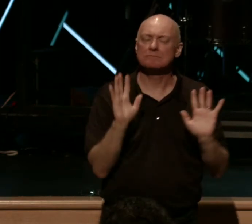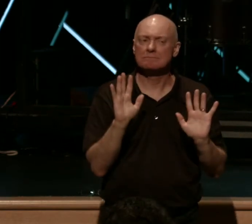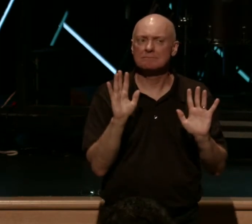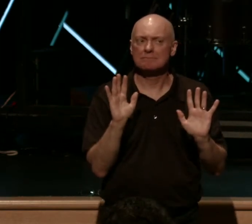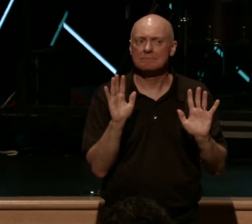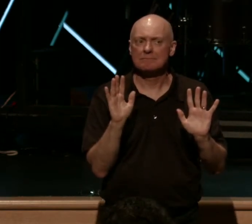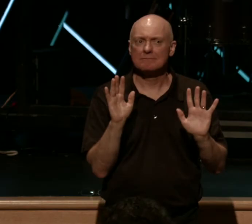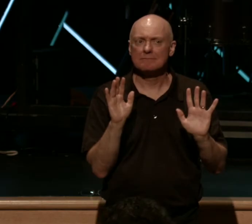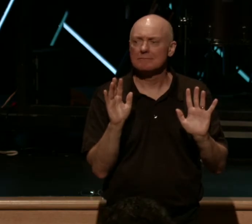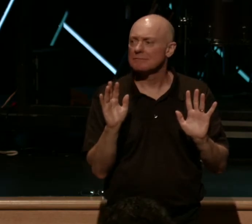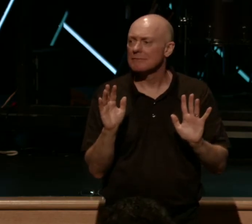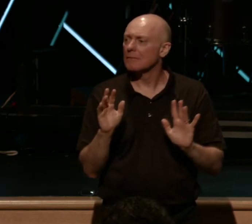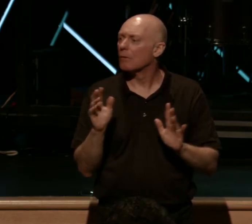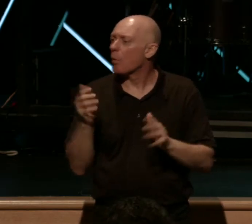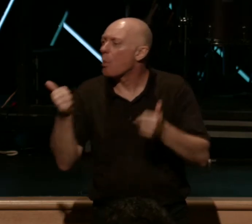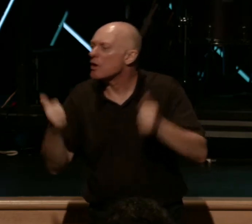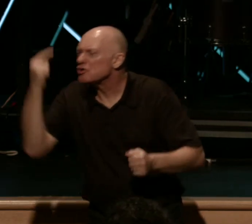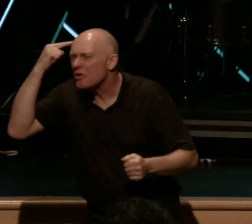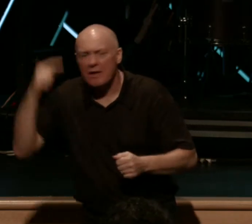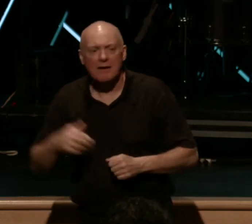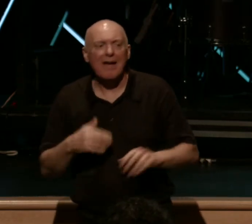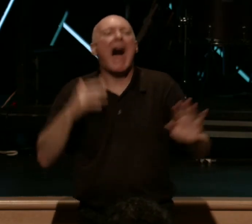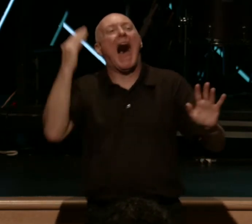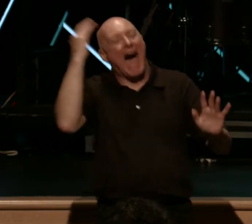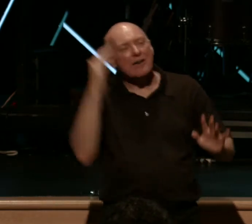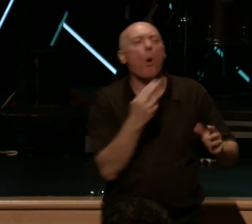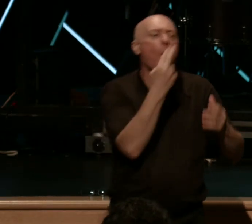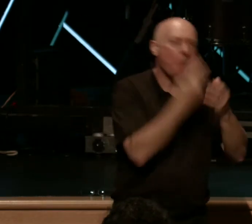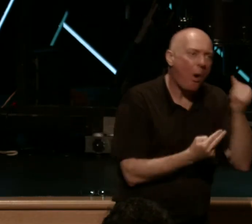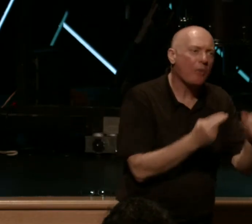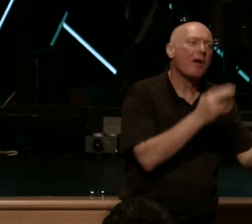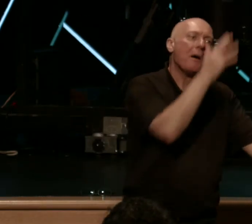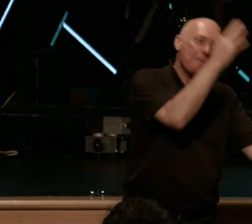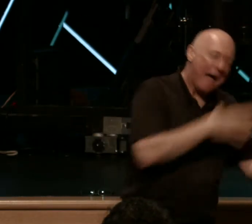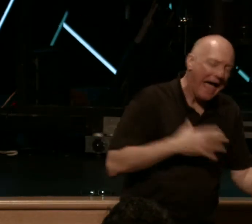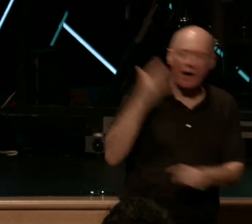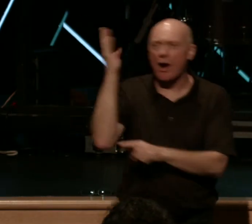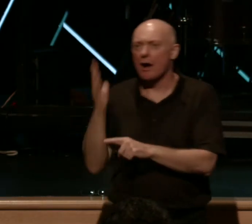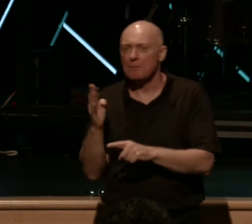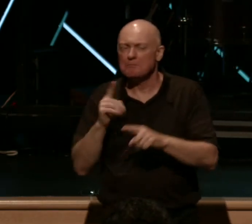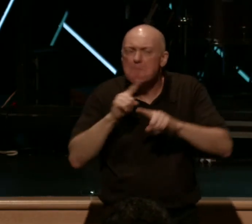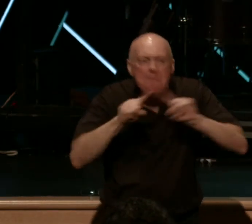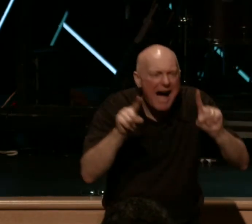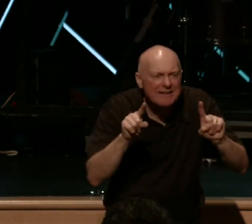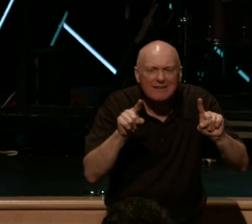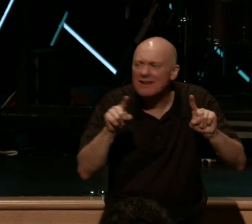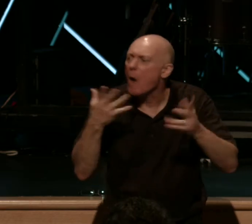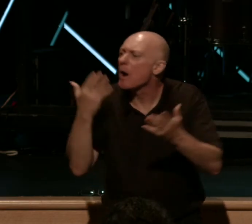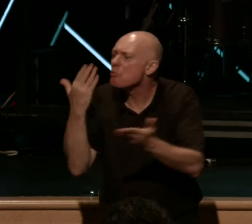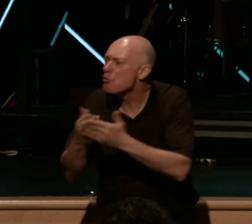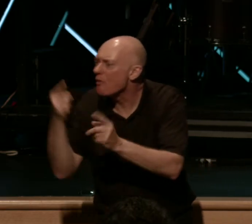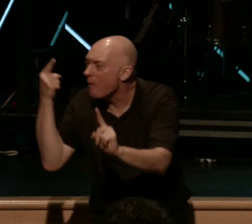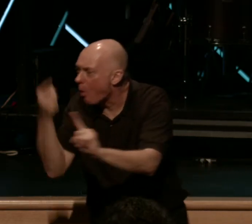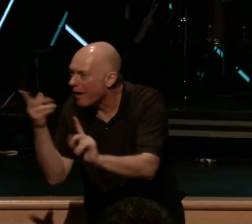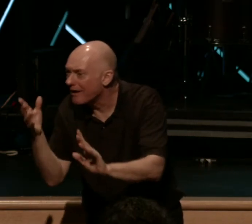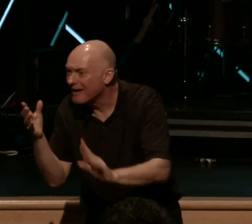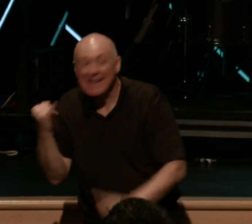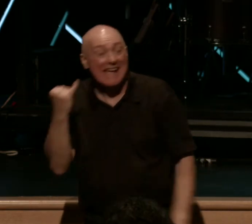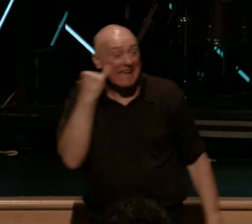He's both all man and all God. I know he is. I get that. The hypostatic union. I get that. But I want to prove a point to you. If you're like me,